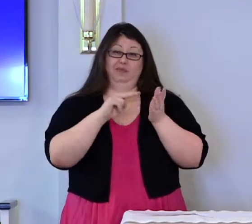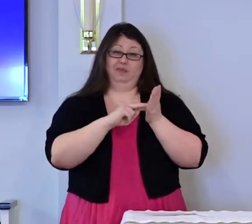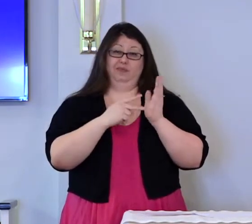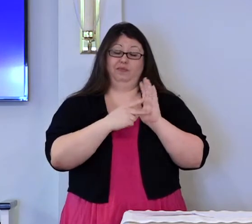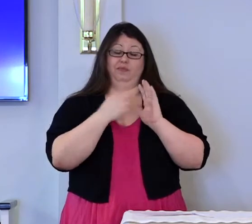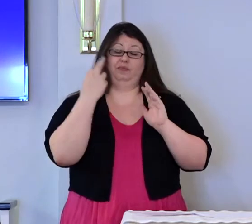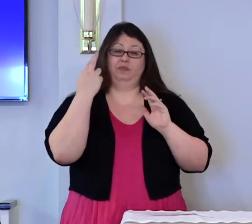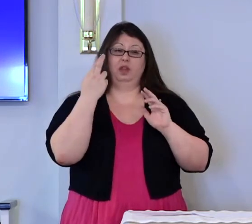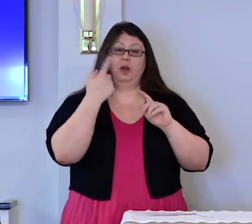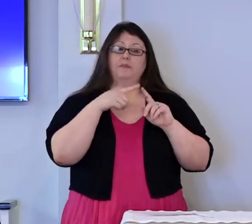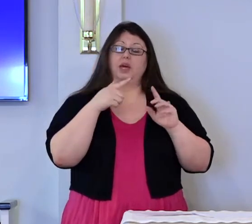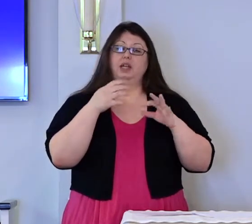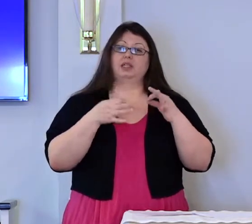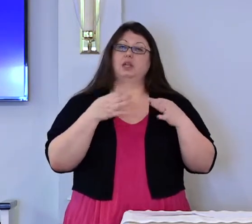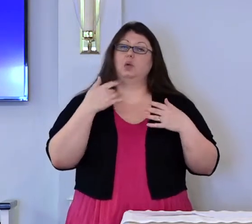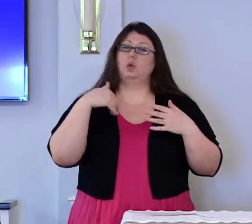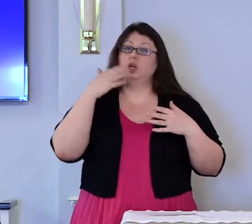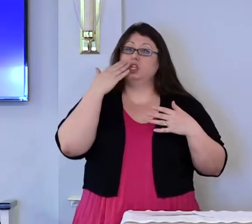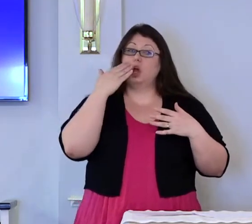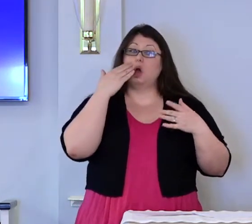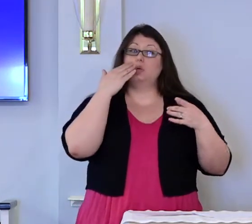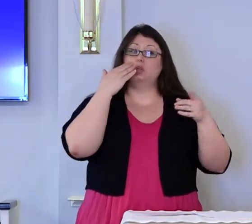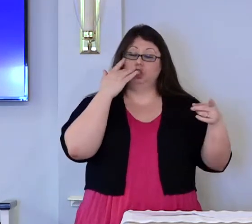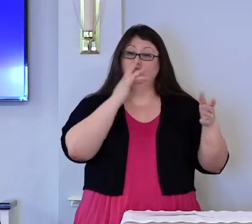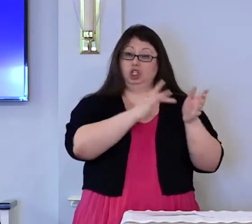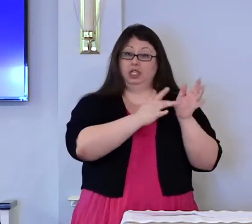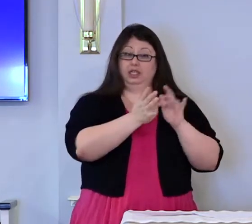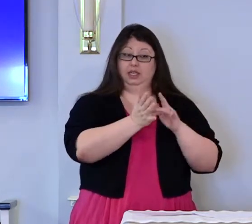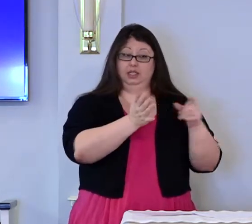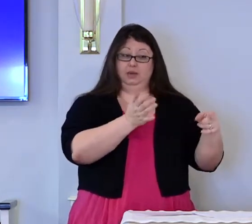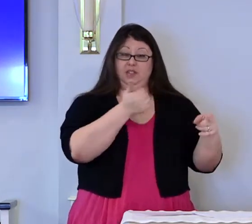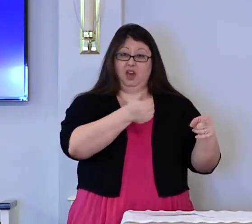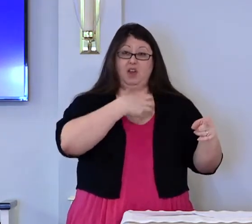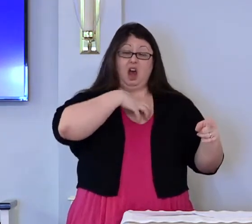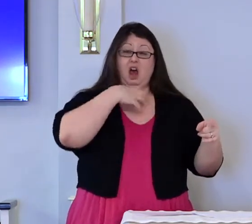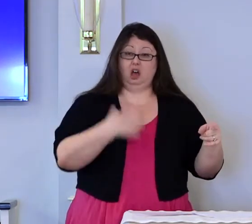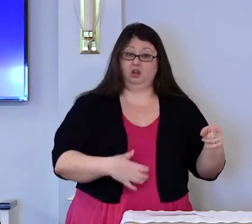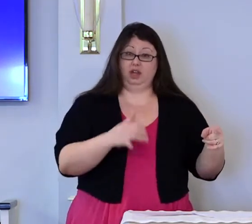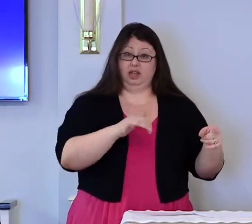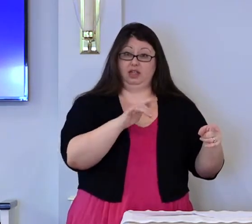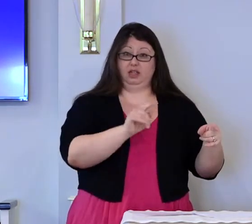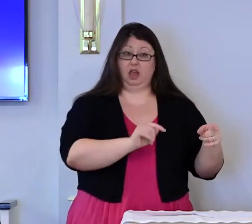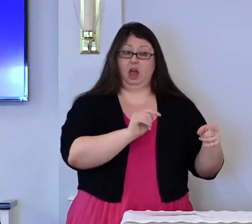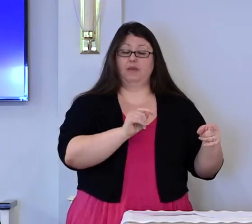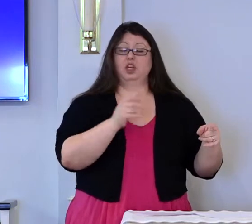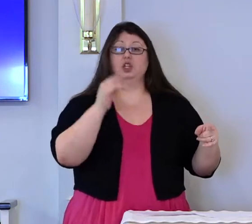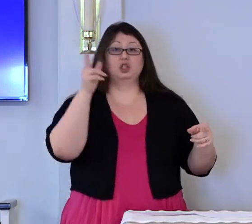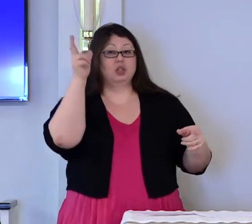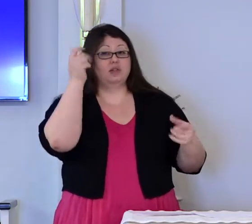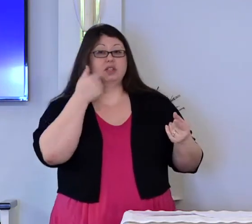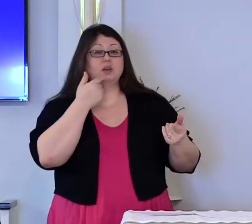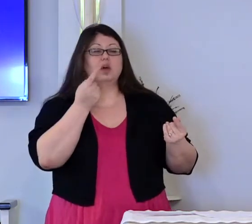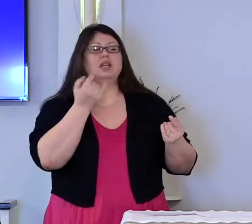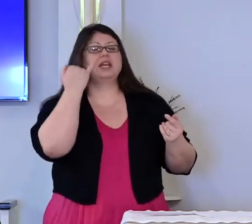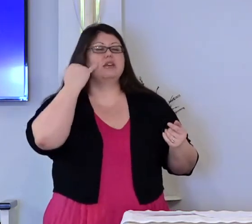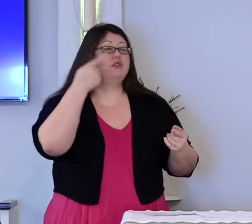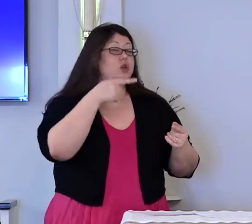But knowing that Jesus is hungry, the devil says, if you are the Son of God,